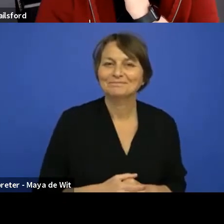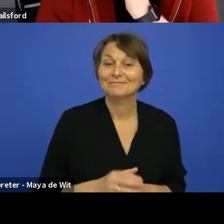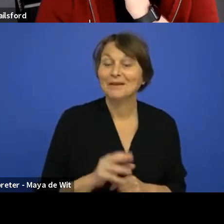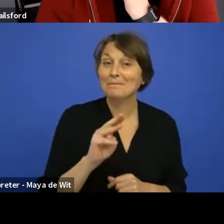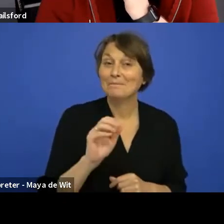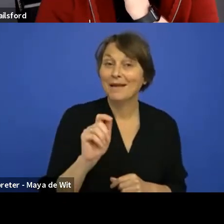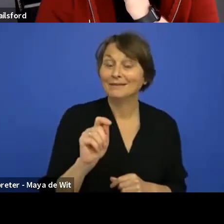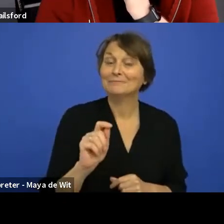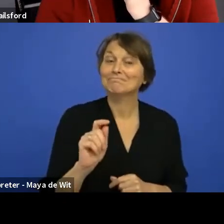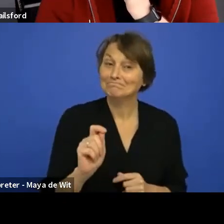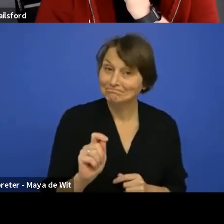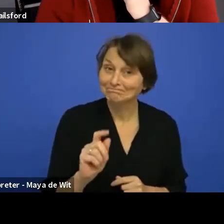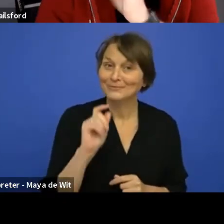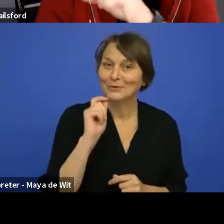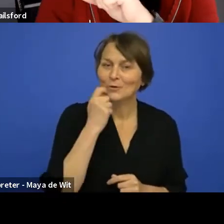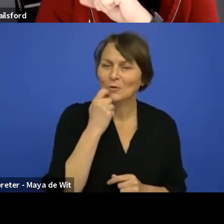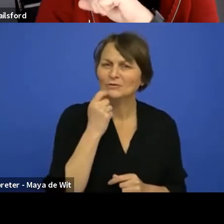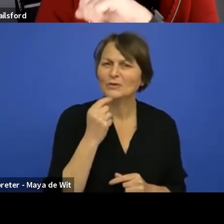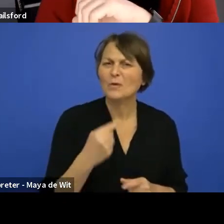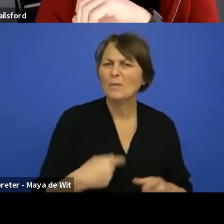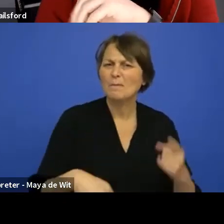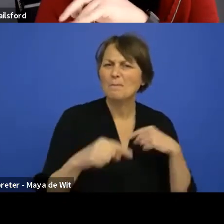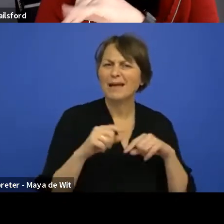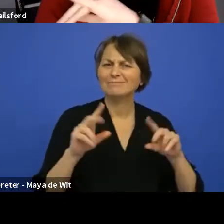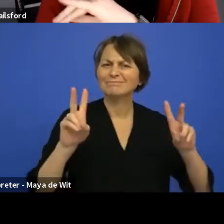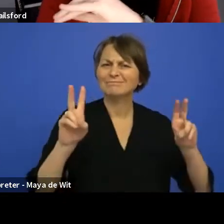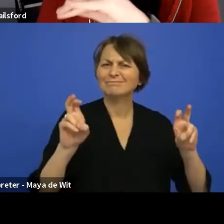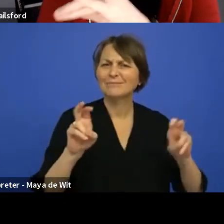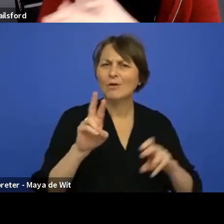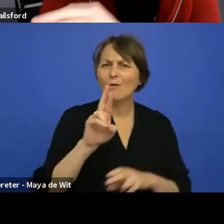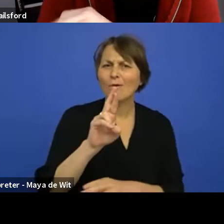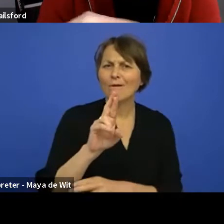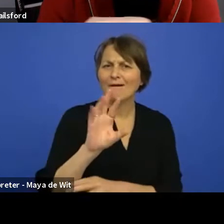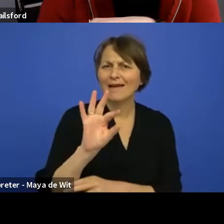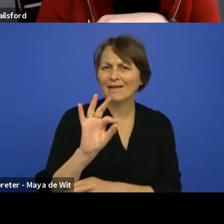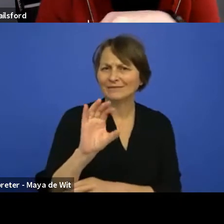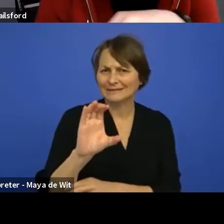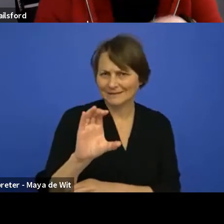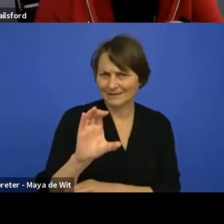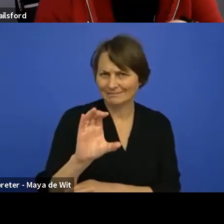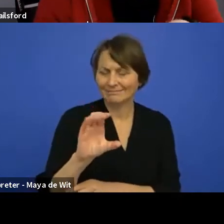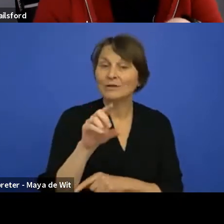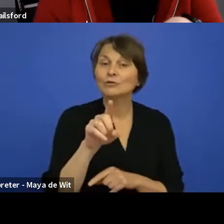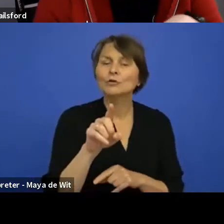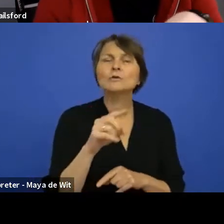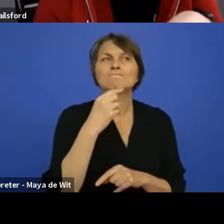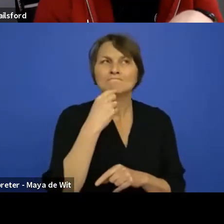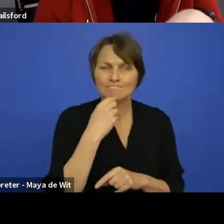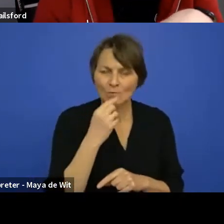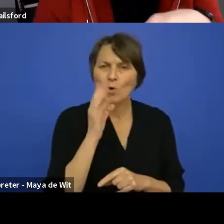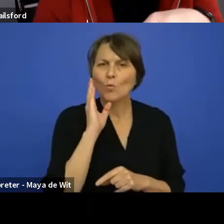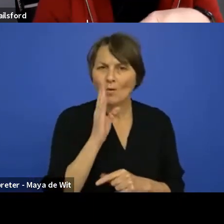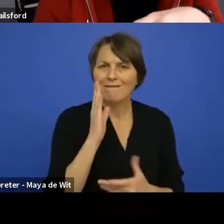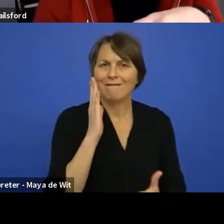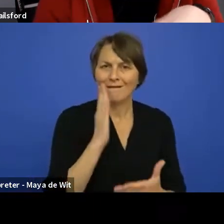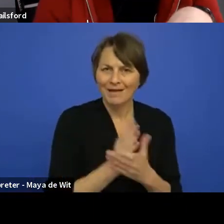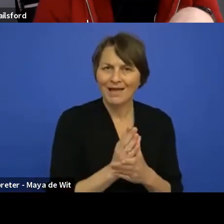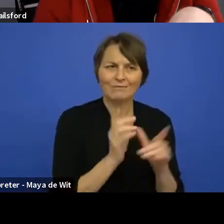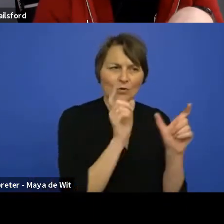going back to the RFC and the components library then, uh, you've made the choice for these to be built as web components. So can you tell us what led to the